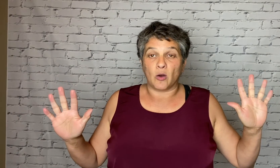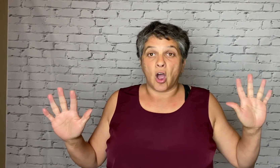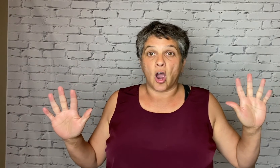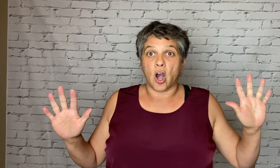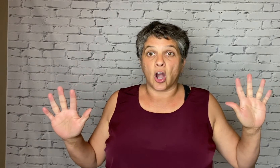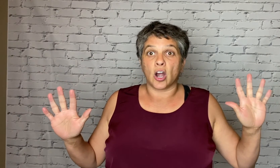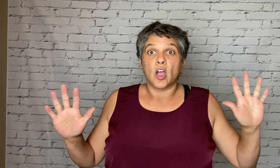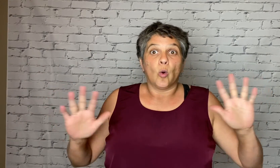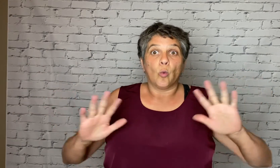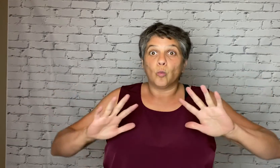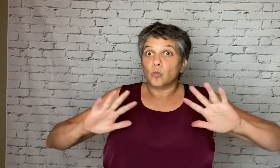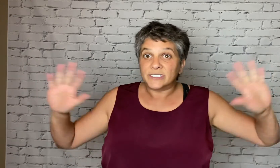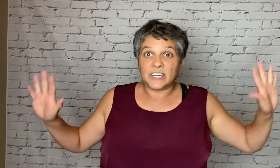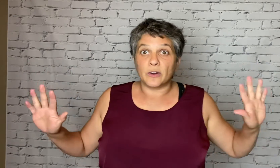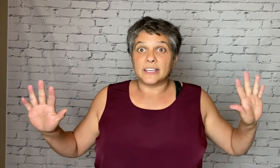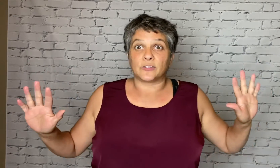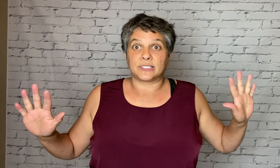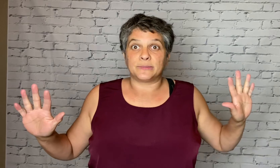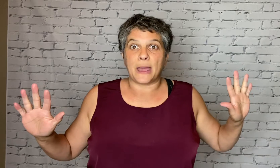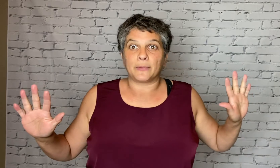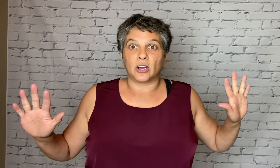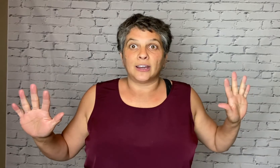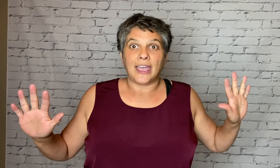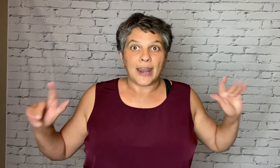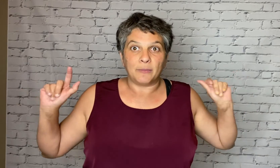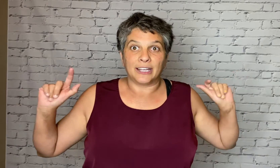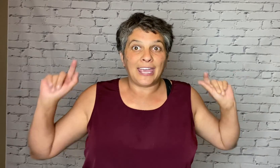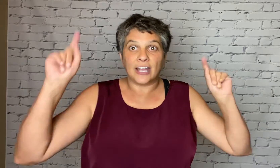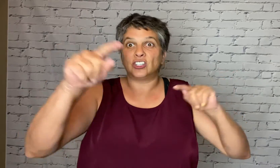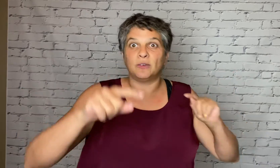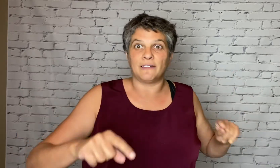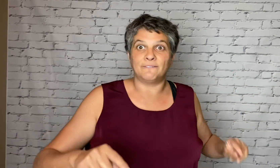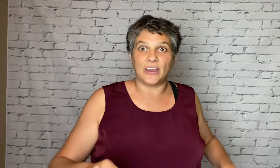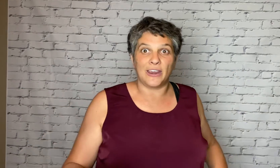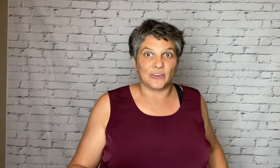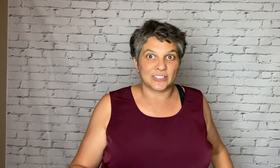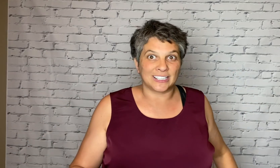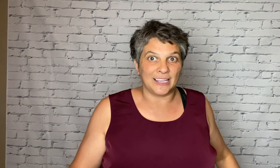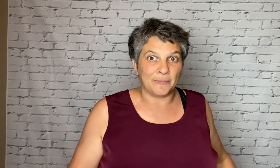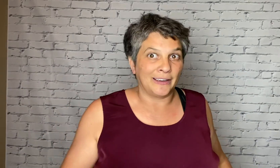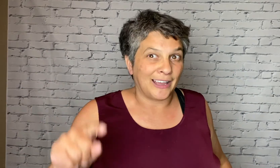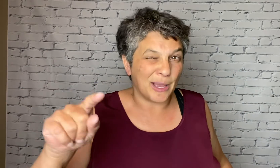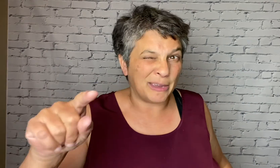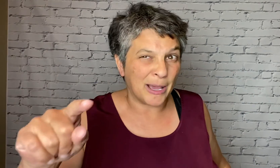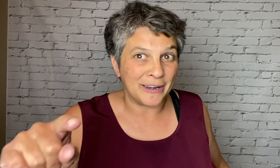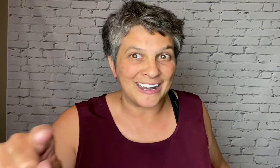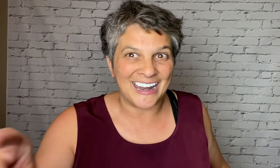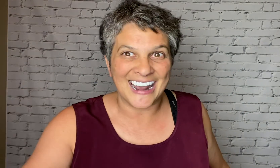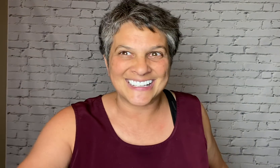our series for September and I'm going to catch you in the very first clip coming up next